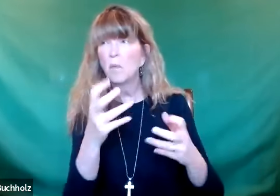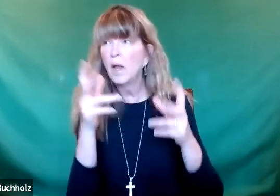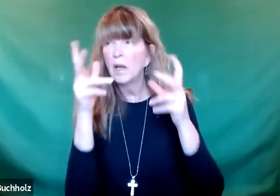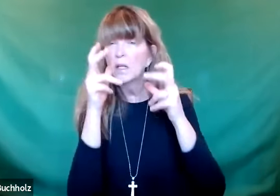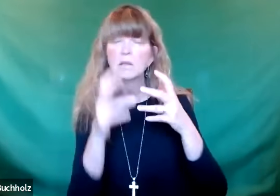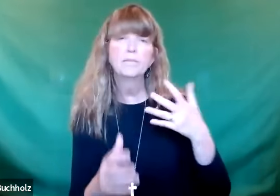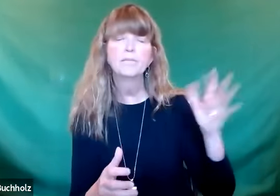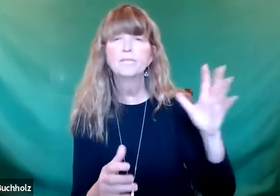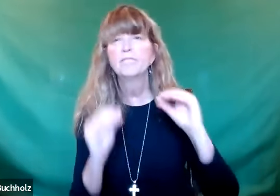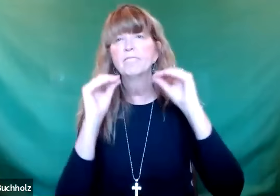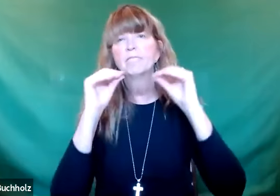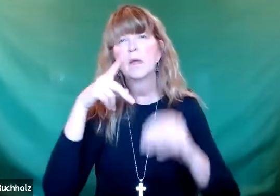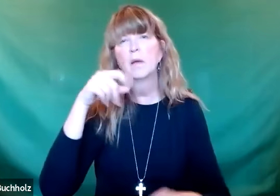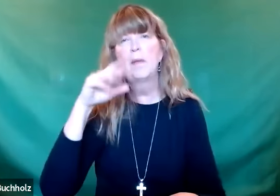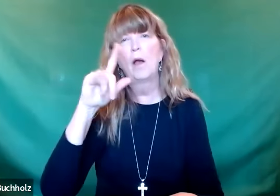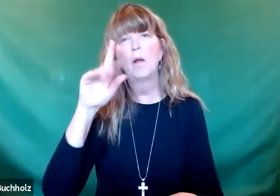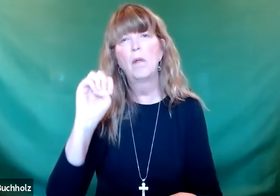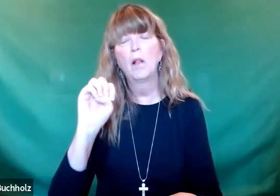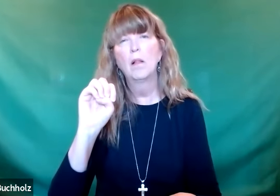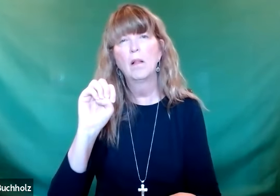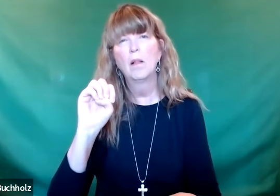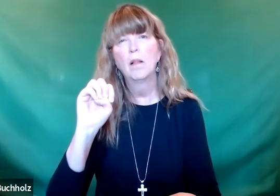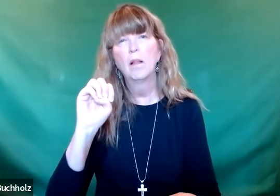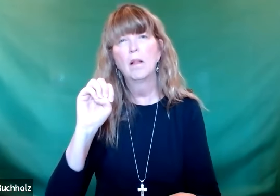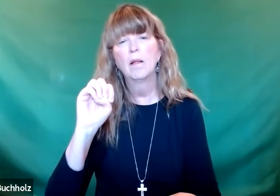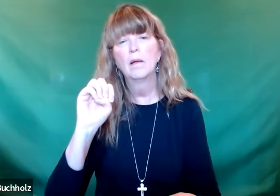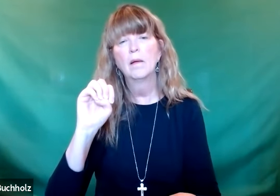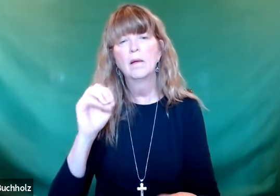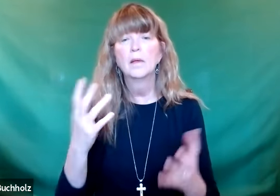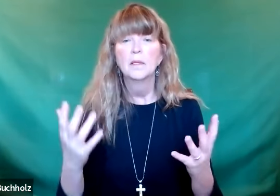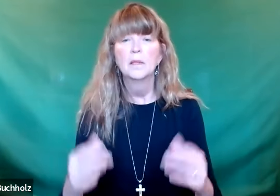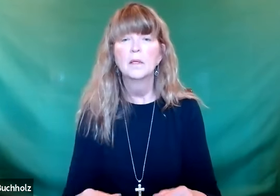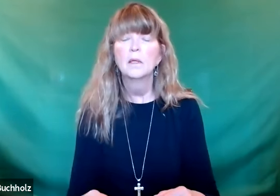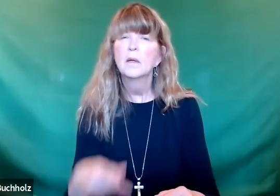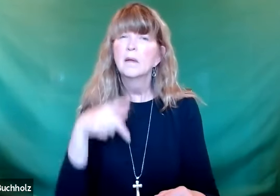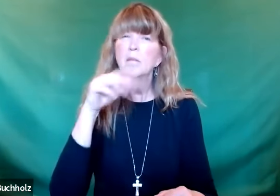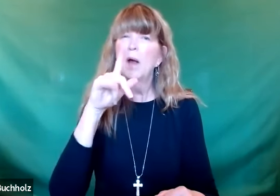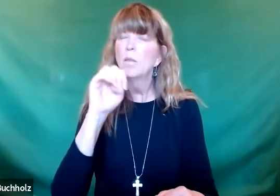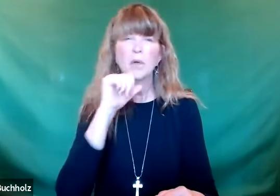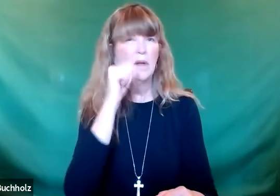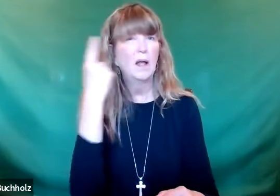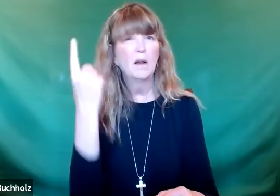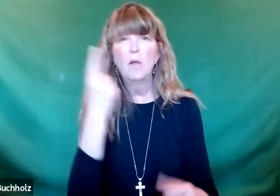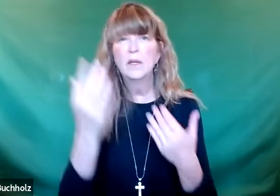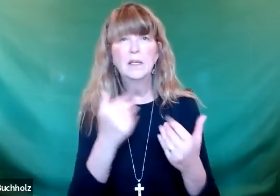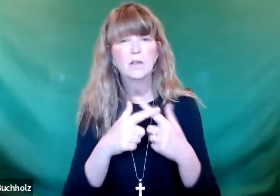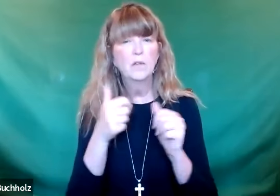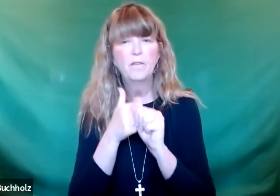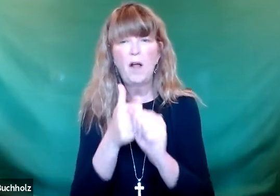Their hearts were hardened. And so Jesus decided to just teach in parables to those who were